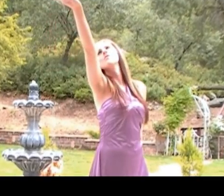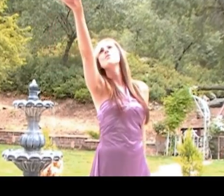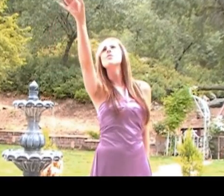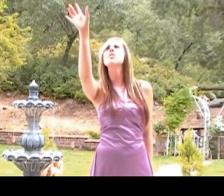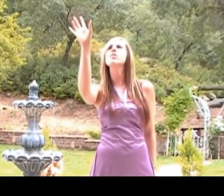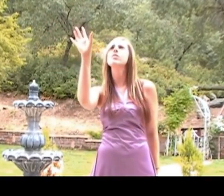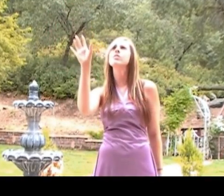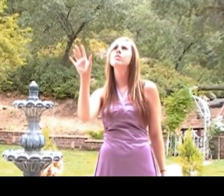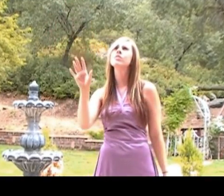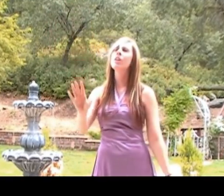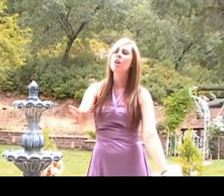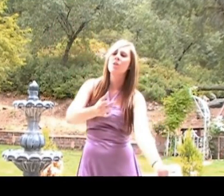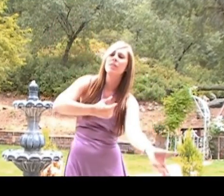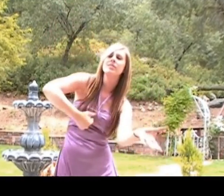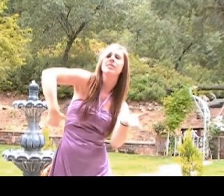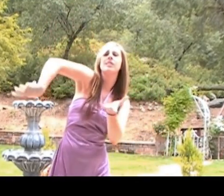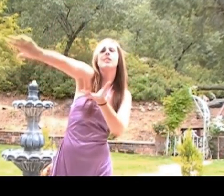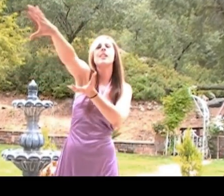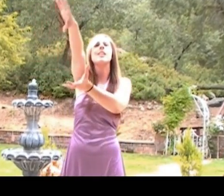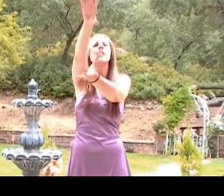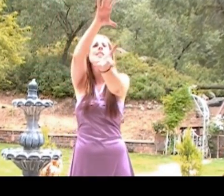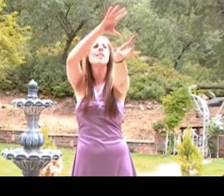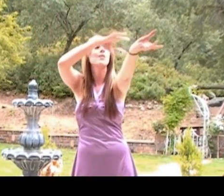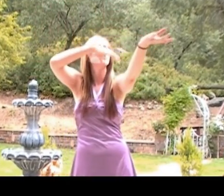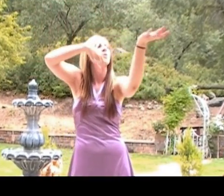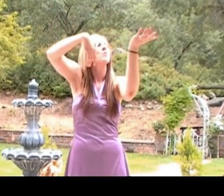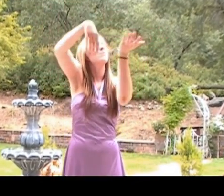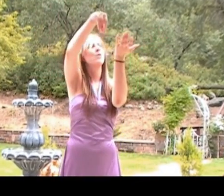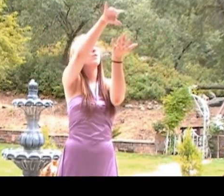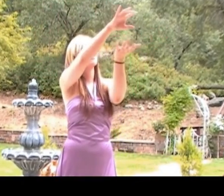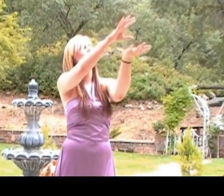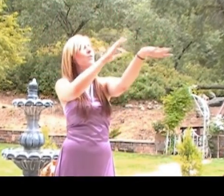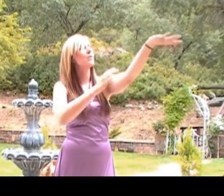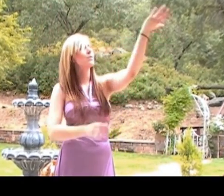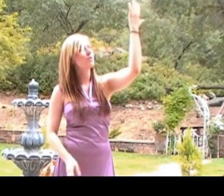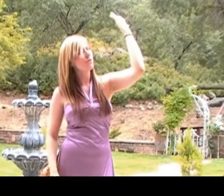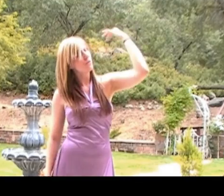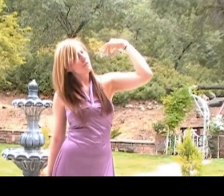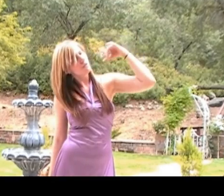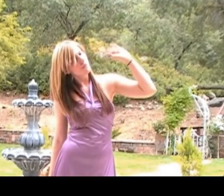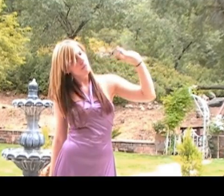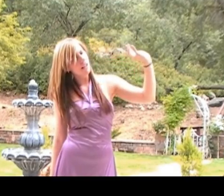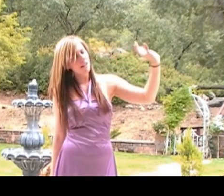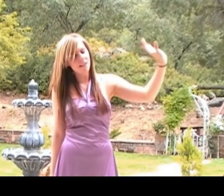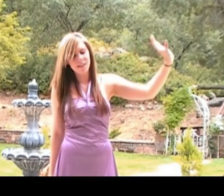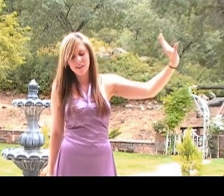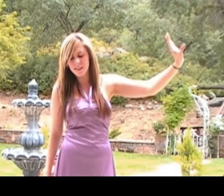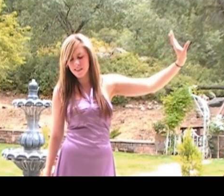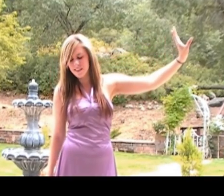Where clouds roll For